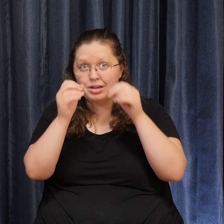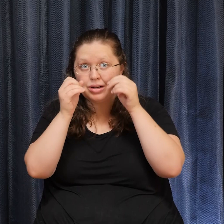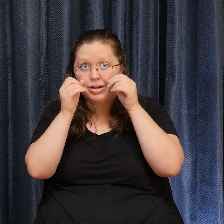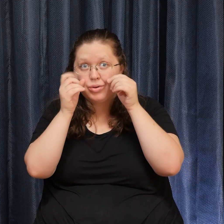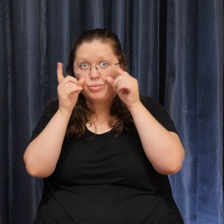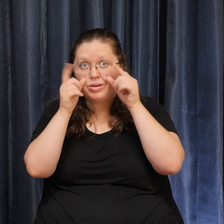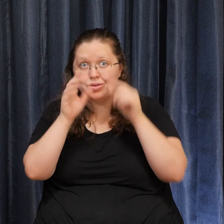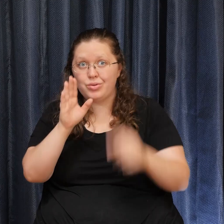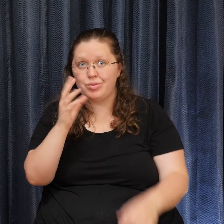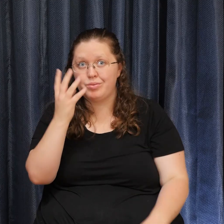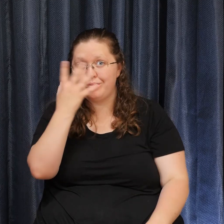eyes.